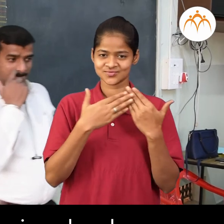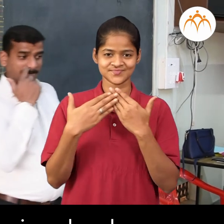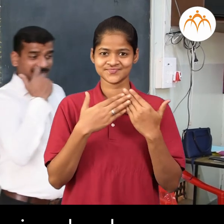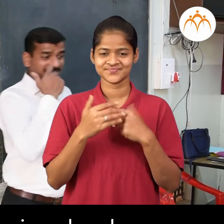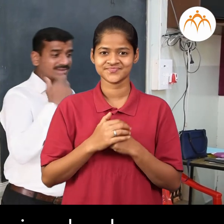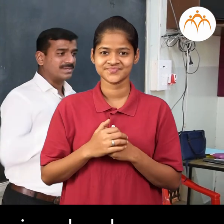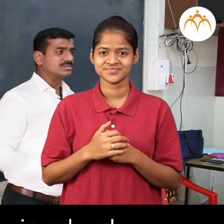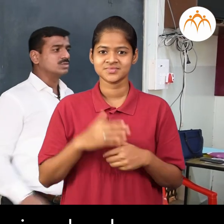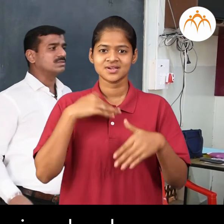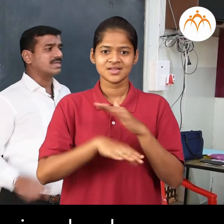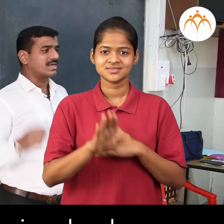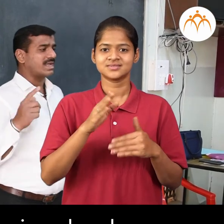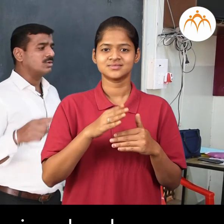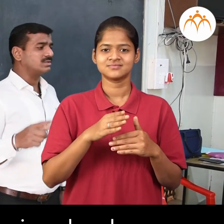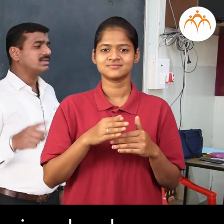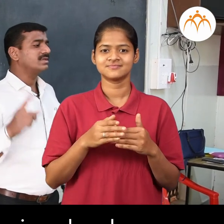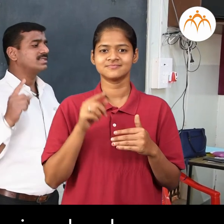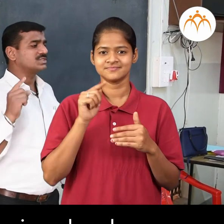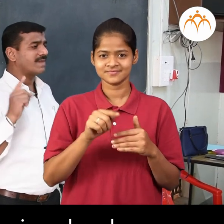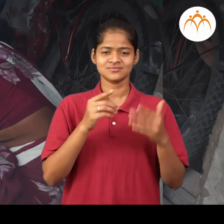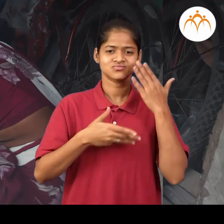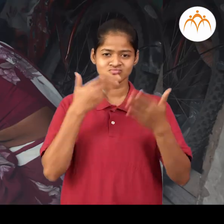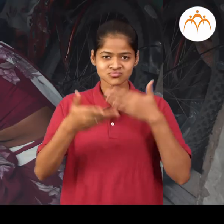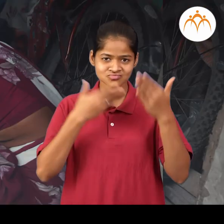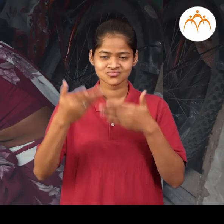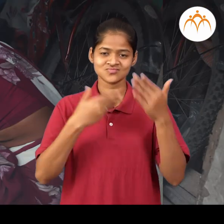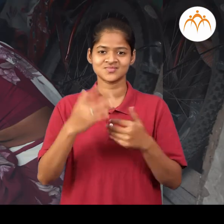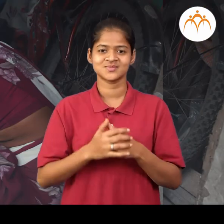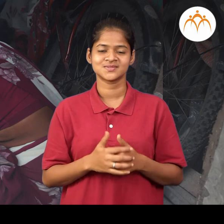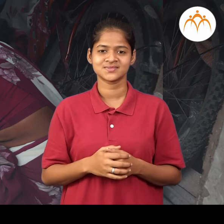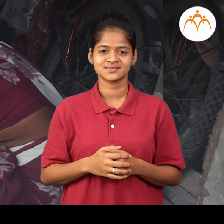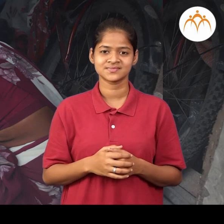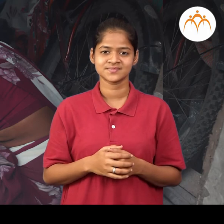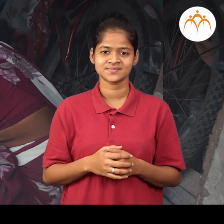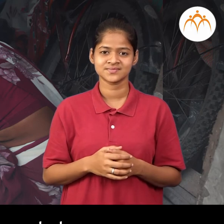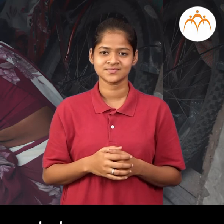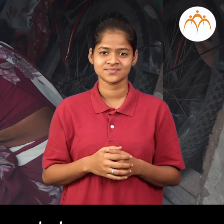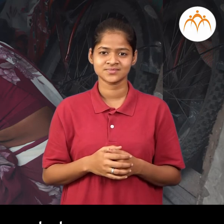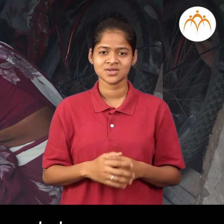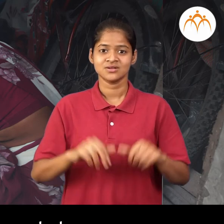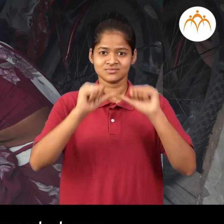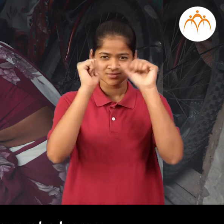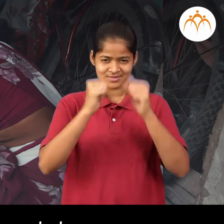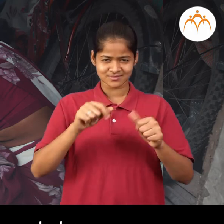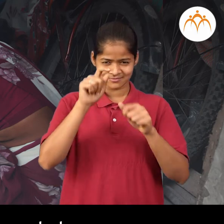teaches in school. Sculpturer, sculpturer makes statues.